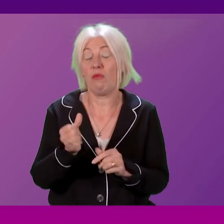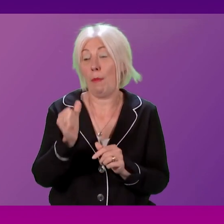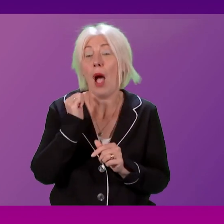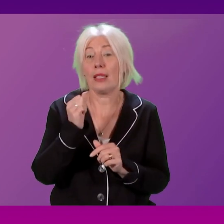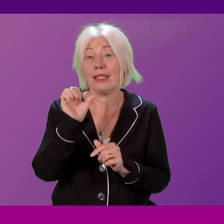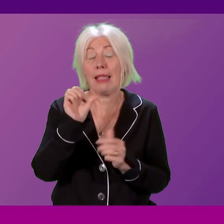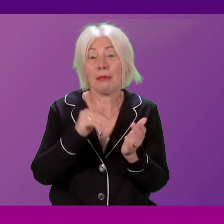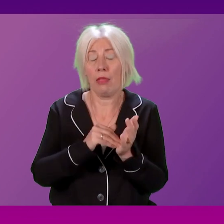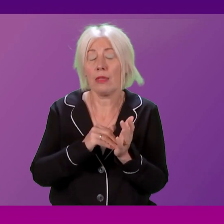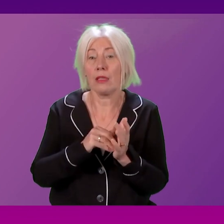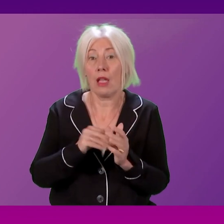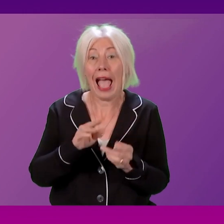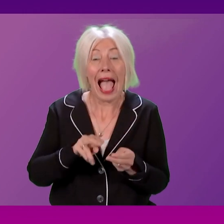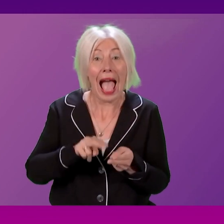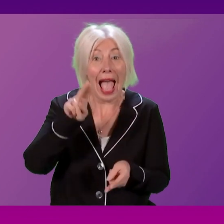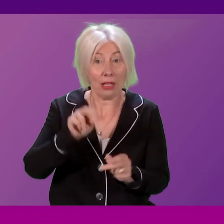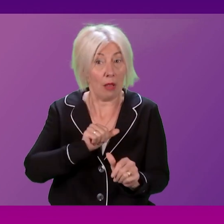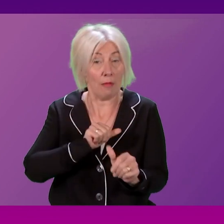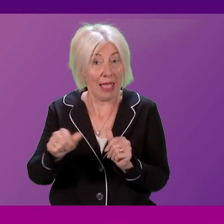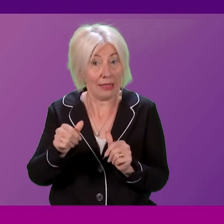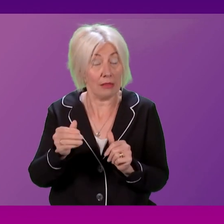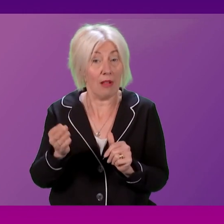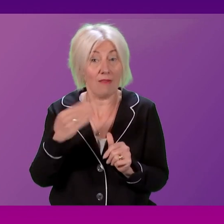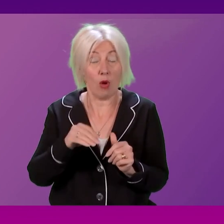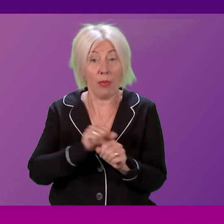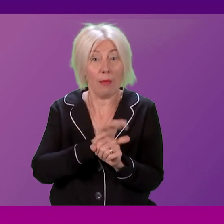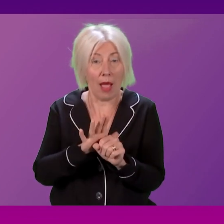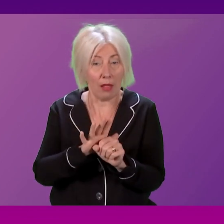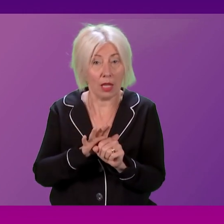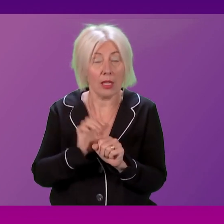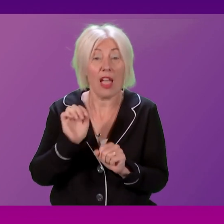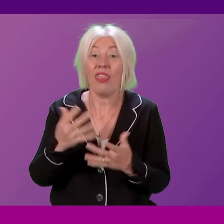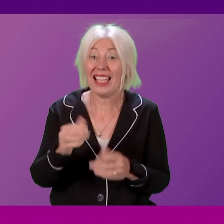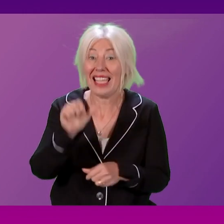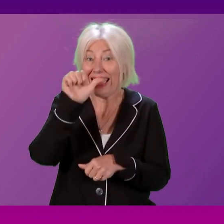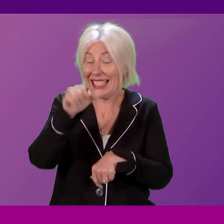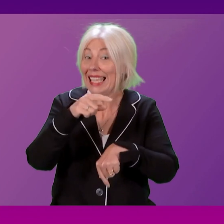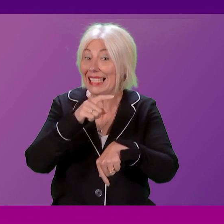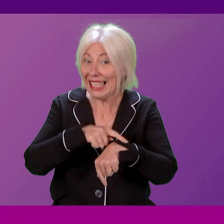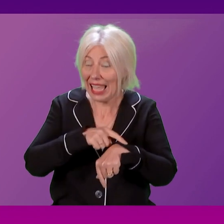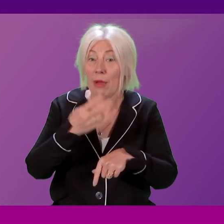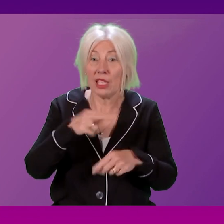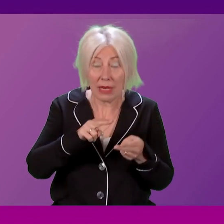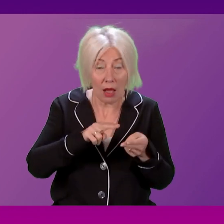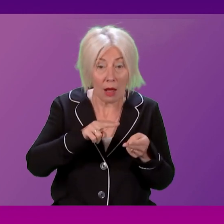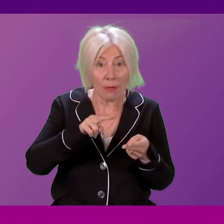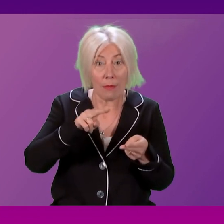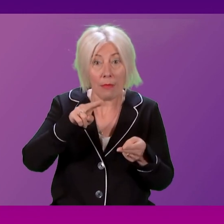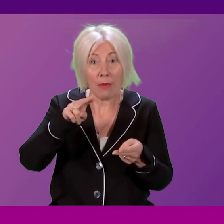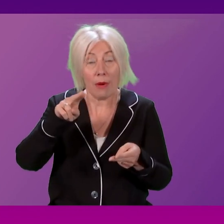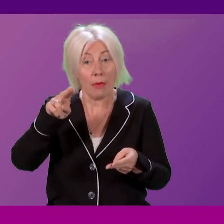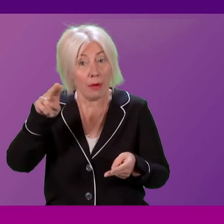since the start of the pandemic. That's not the first, not the second, but actually the sixth quarterly increase in a row, with 58